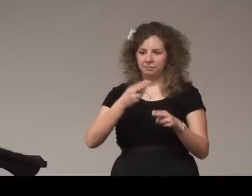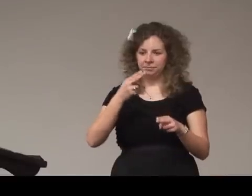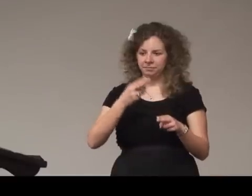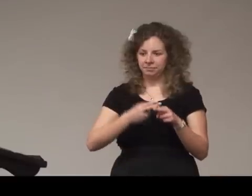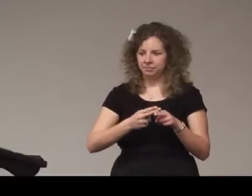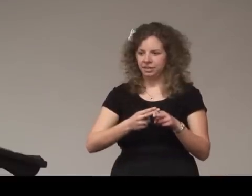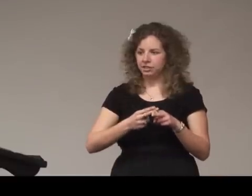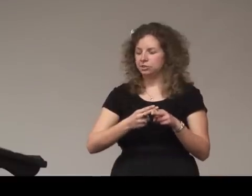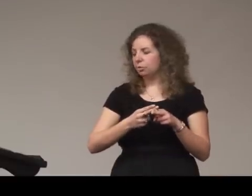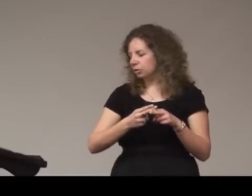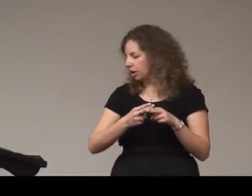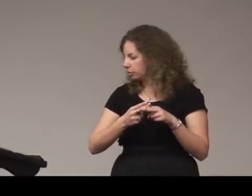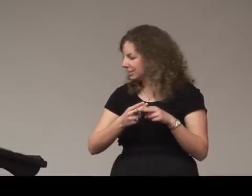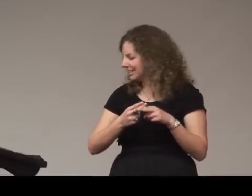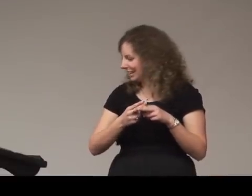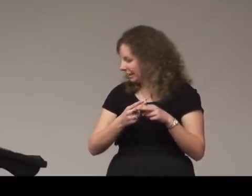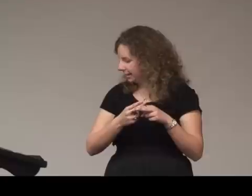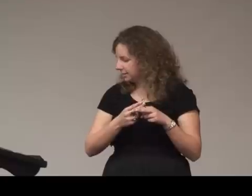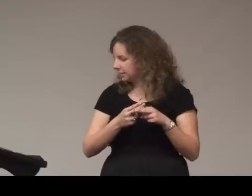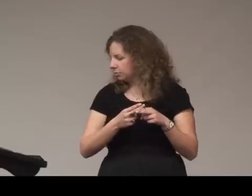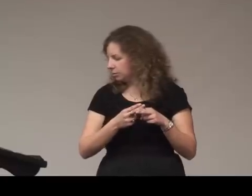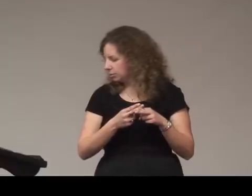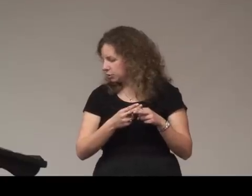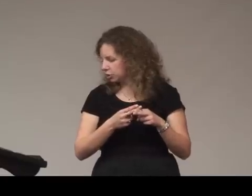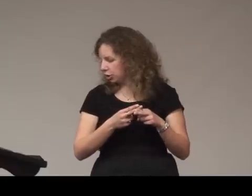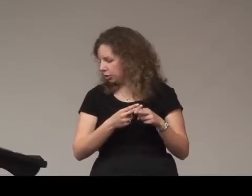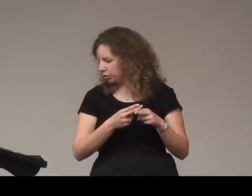okay so we're not going to say is we'll just go